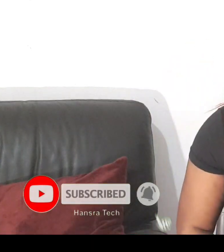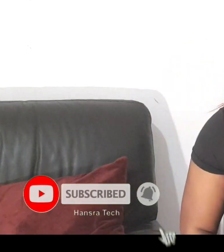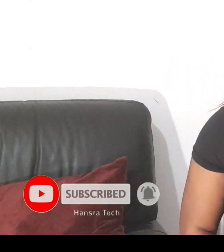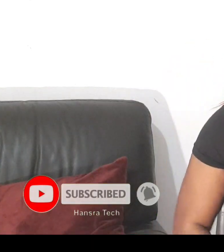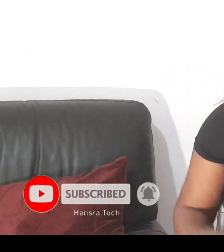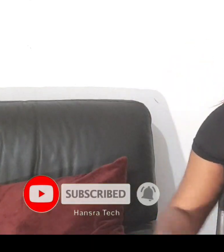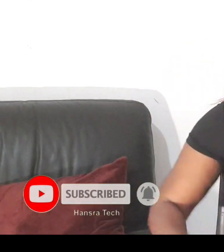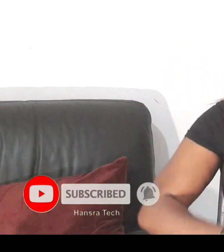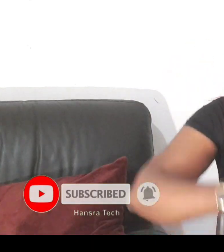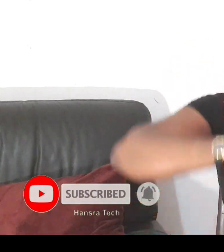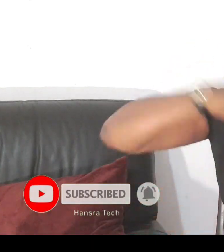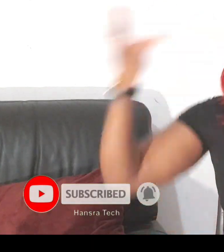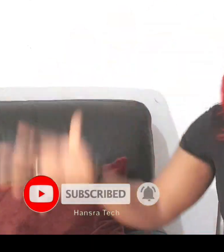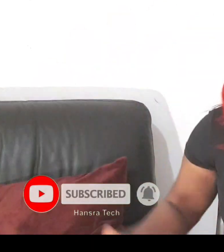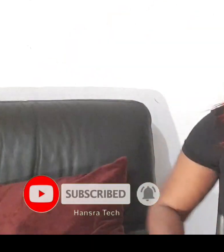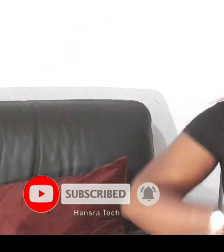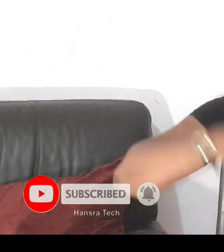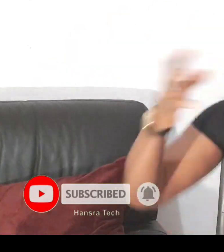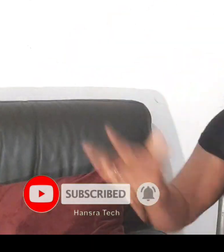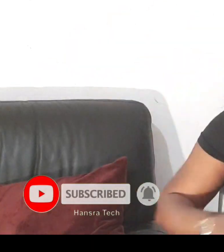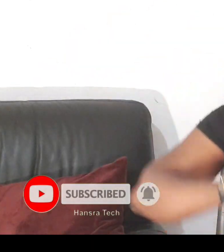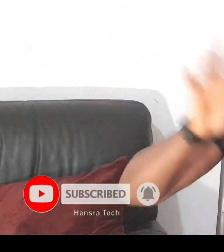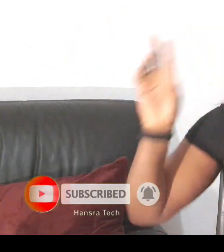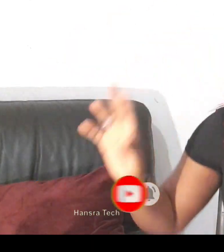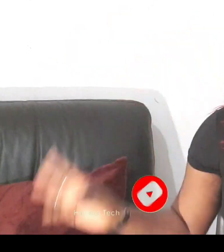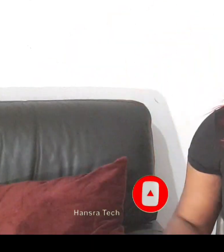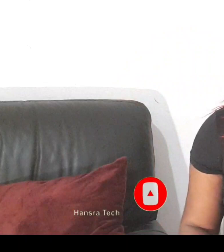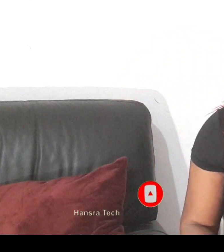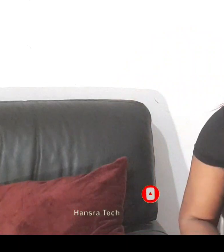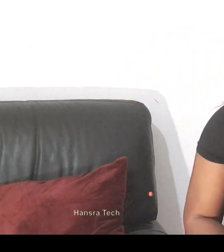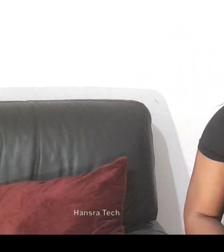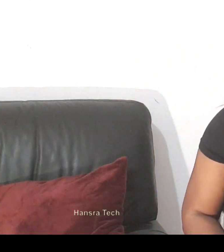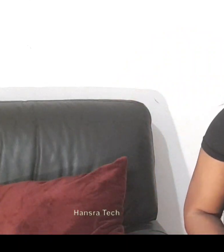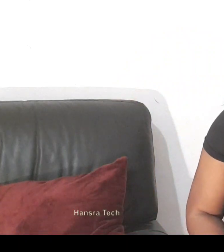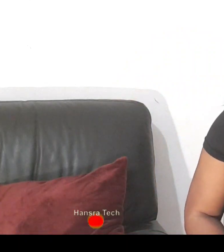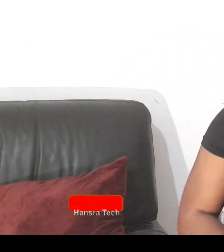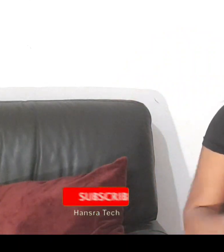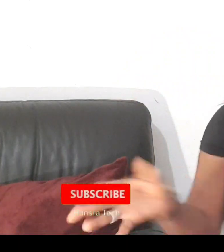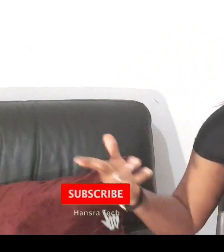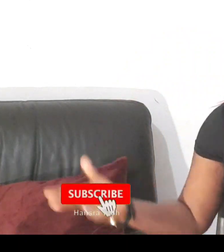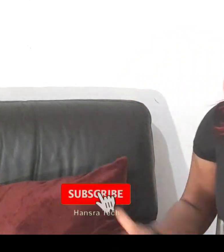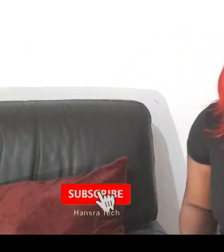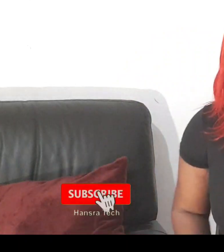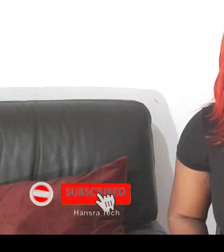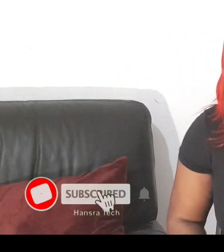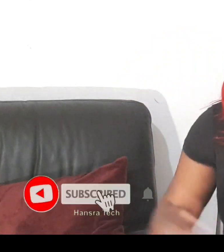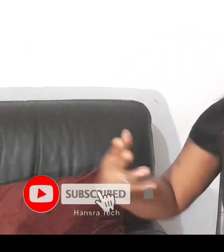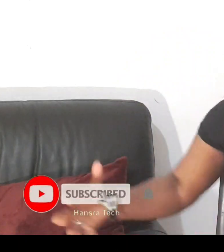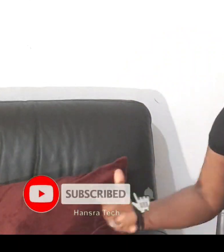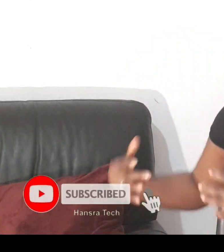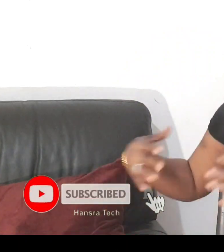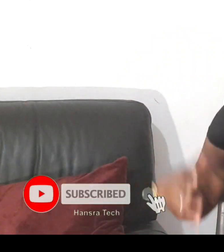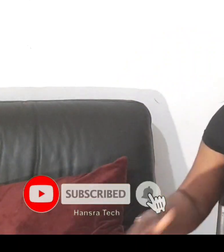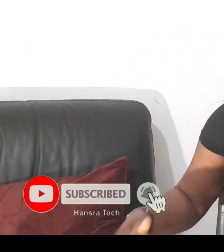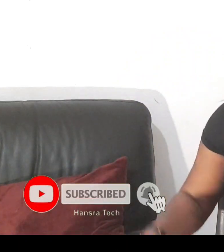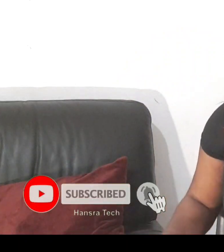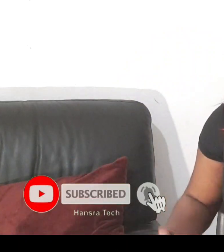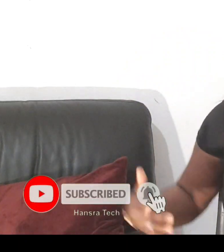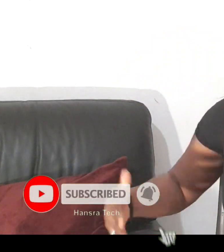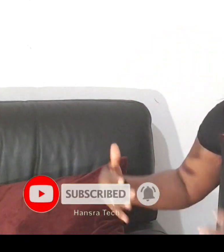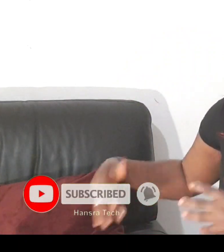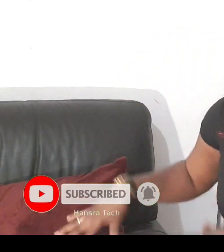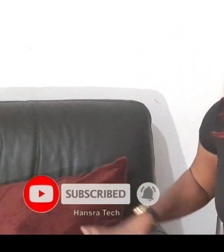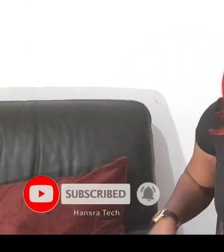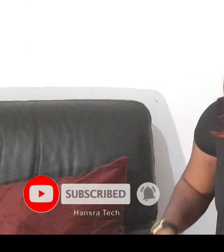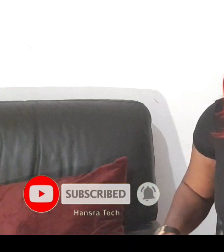in the country not a population and so ever okay my people so you have dropped that comment section maybe you drop that